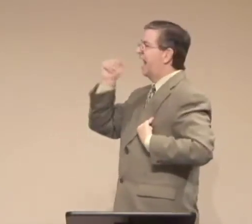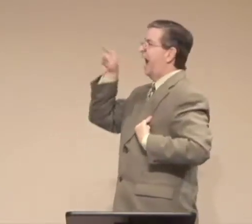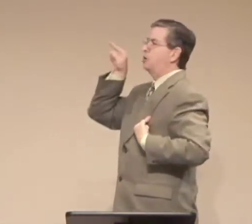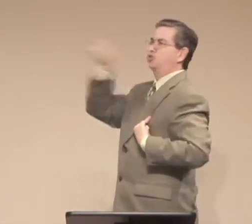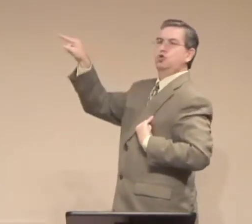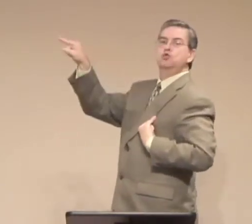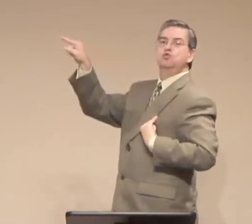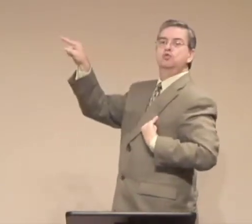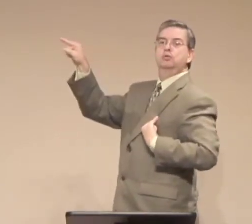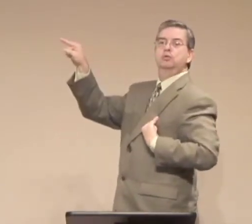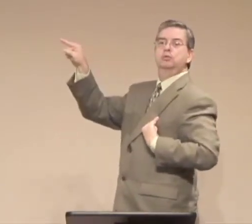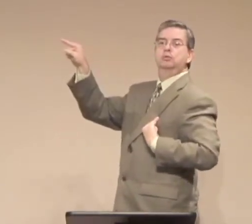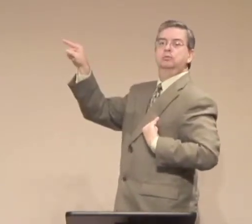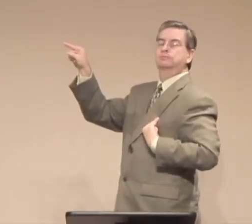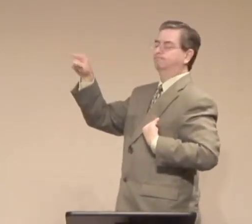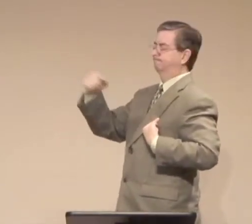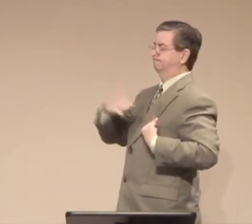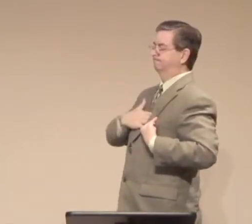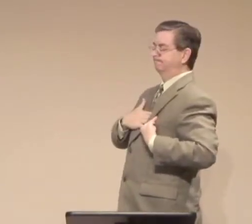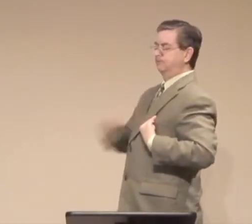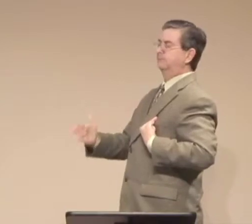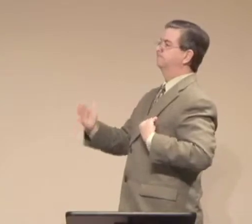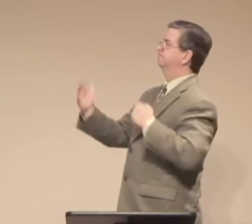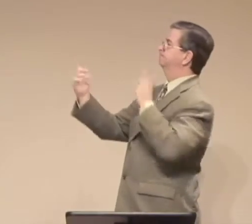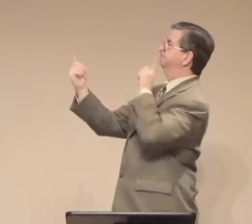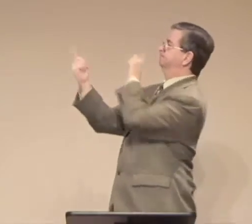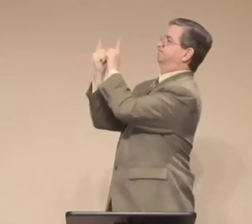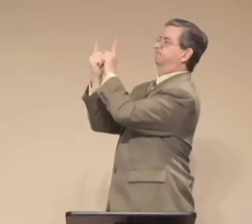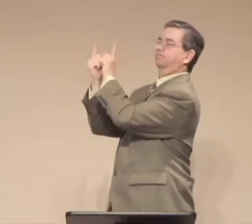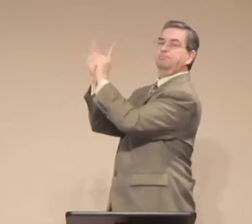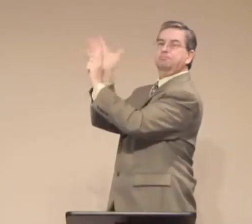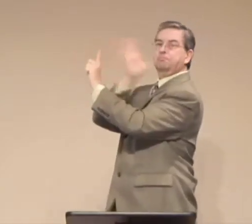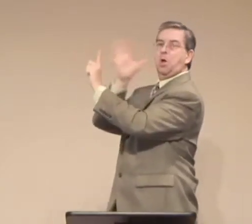I'm the one that needs to be ashamed, not you.